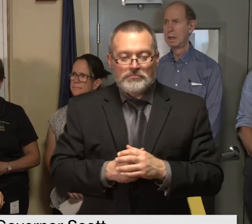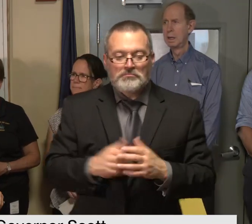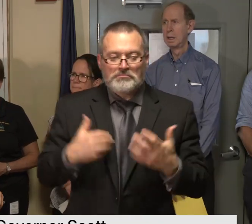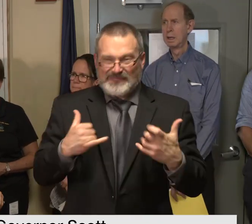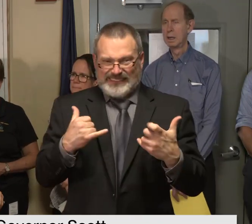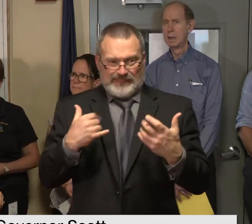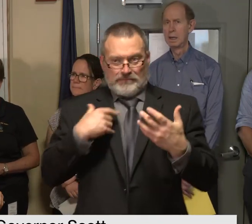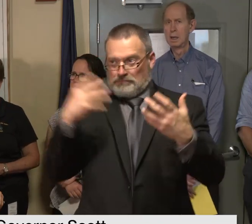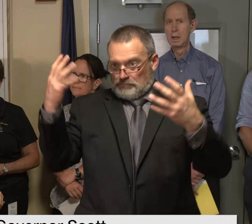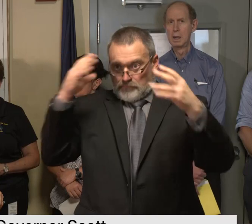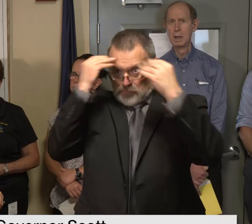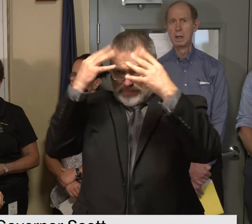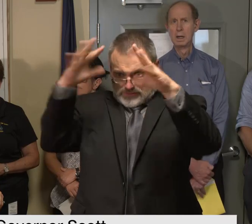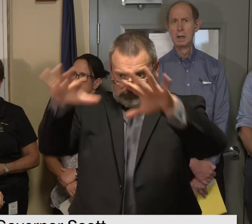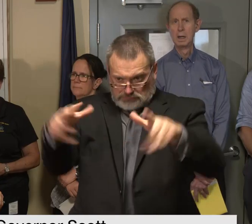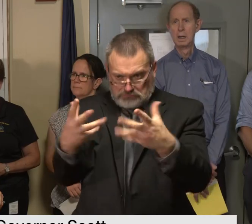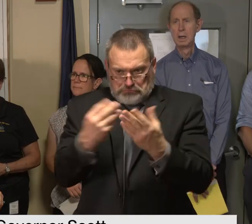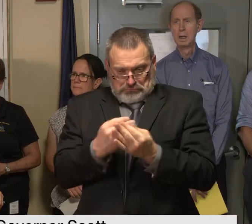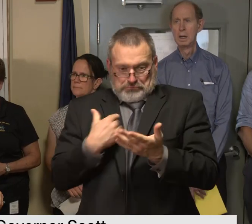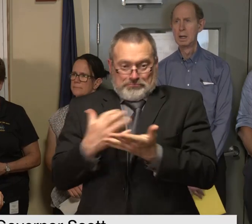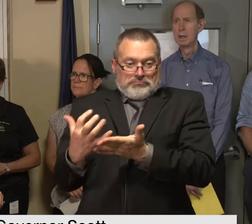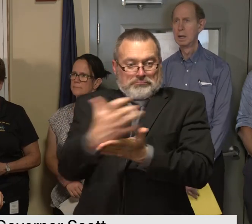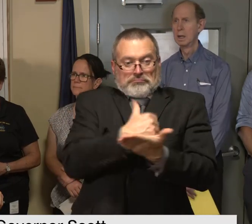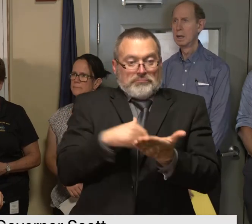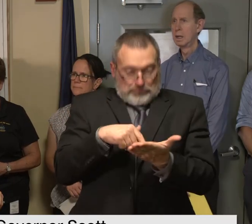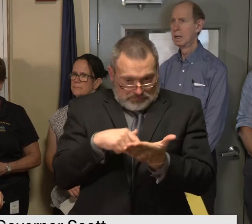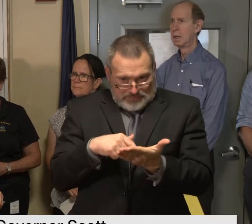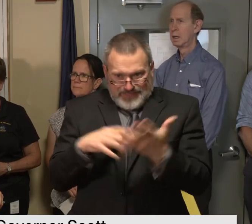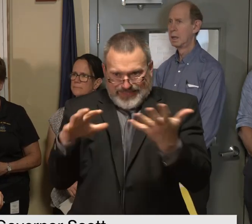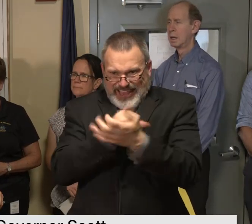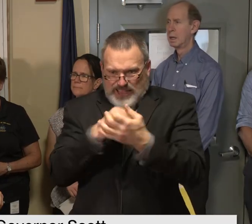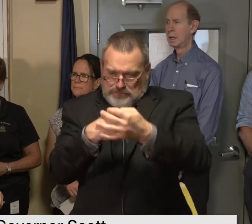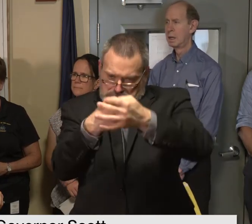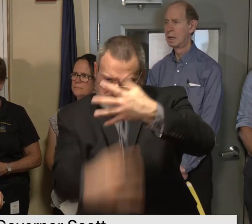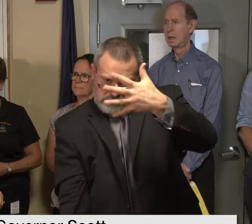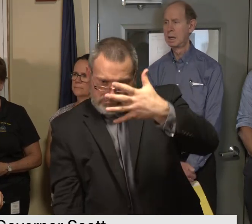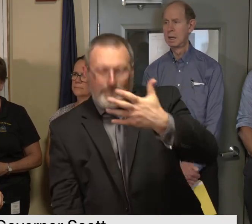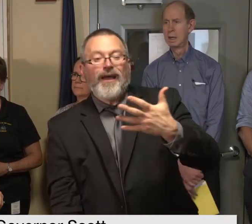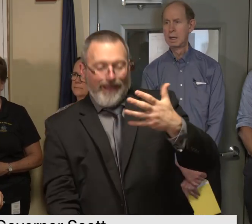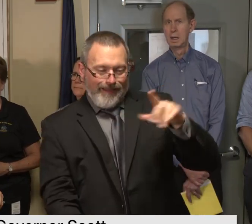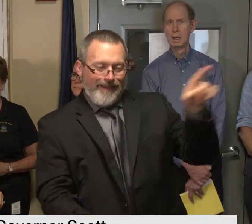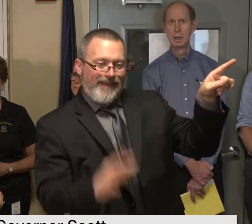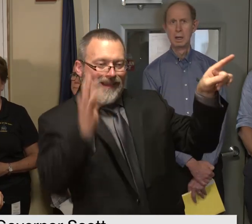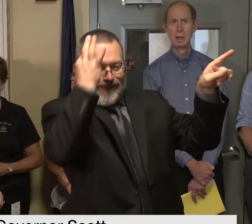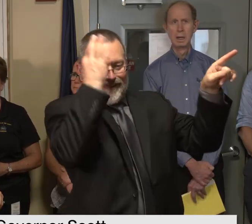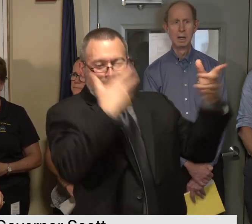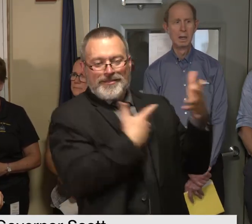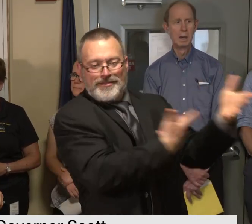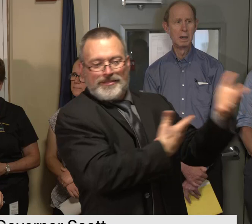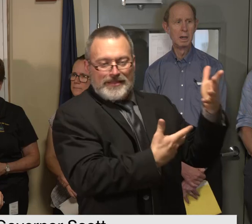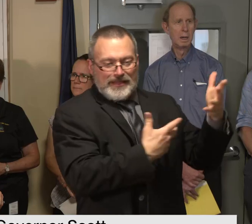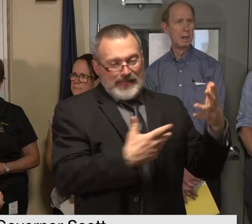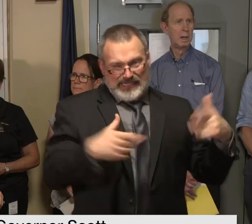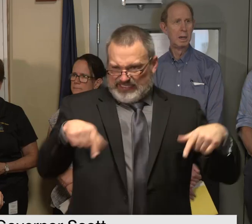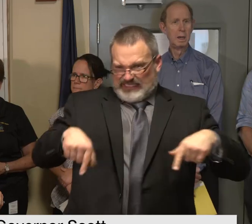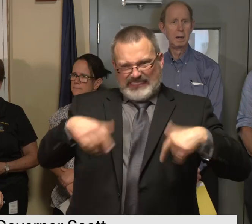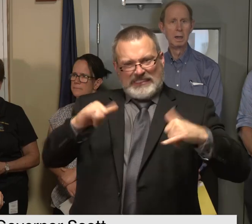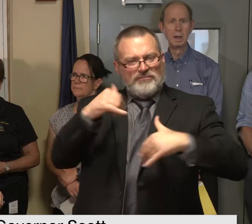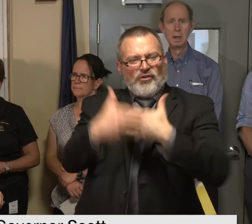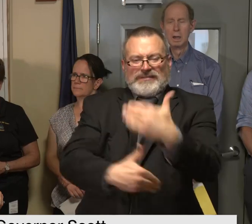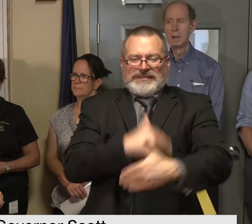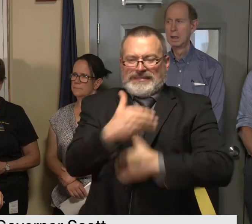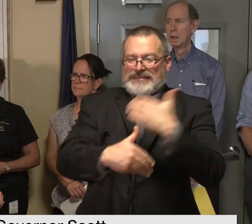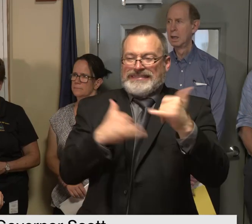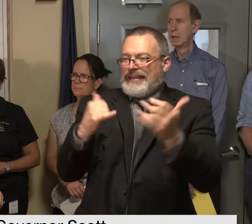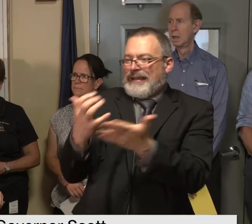um extent of the damage that people are dealing with and i understand this is fluid and right now they're cleaning out and that is the most important